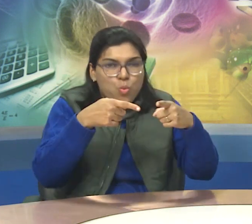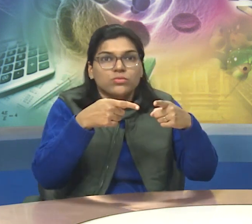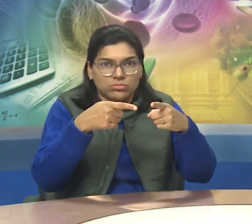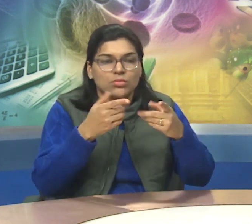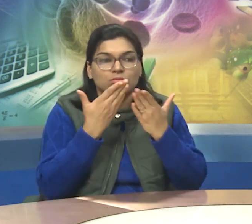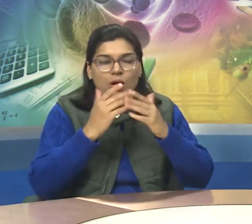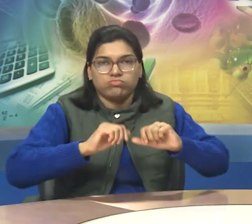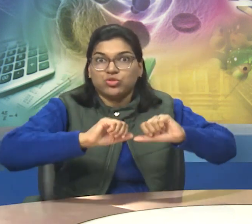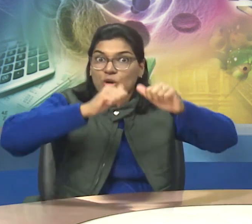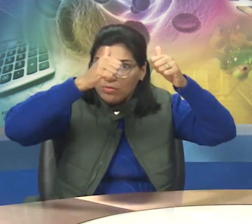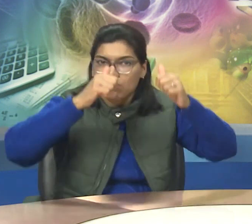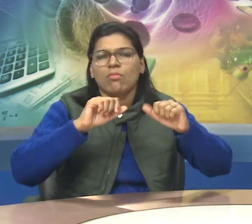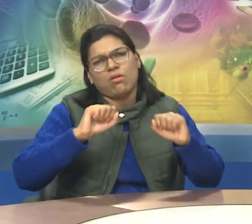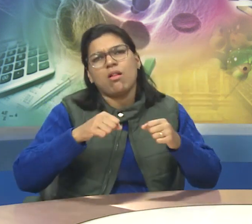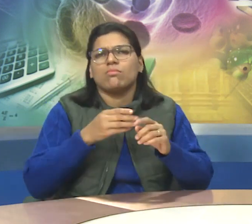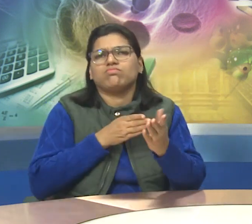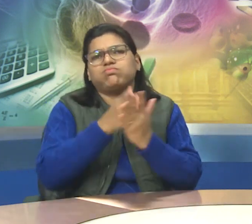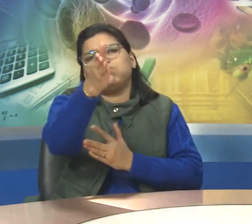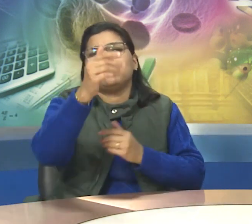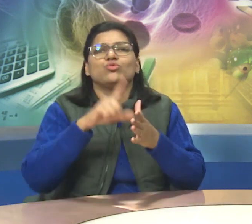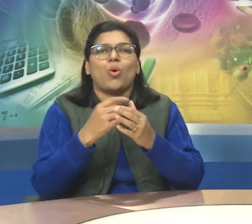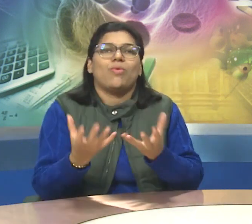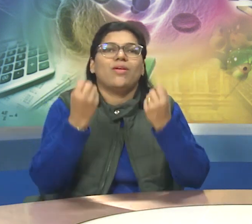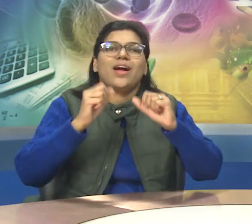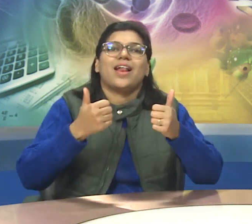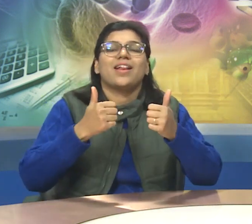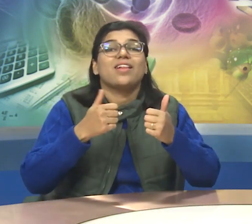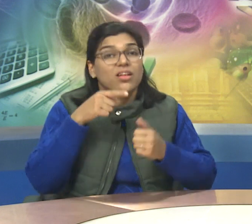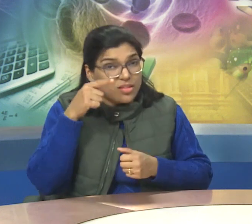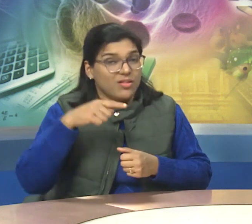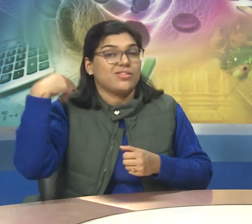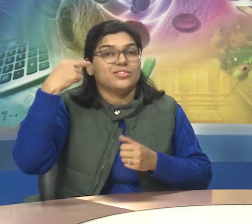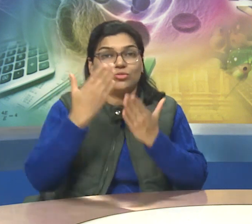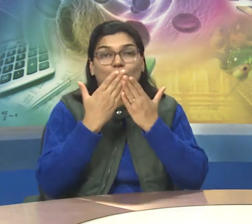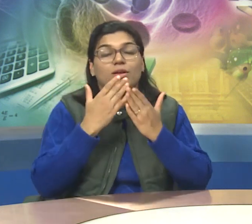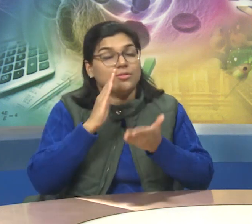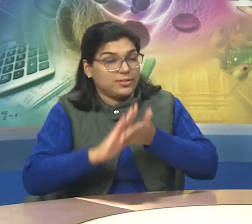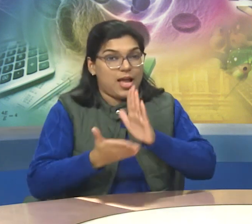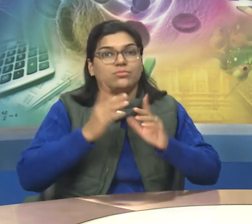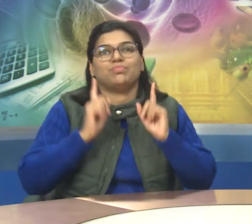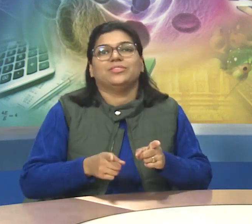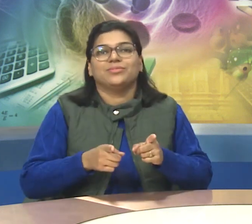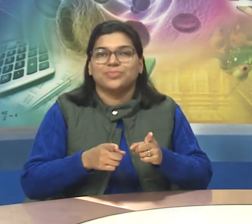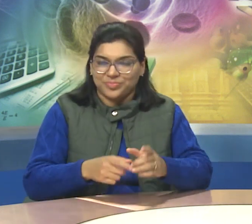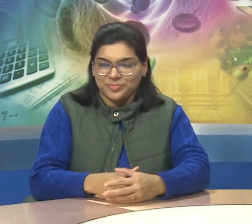Education give us challenge and make sure we will pass all the huddles which